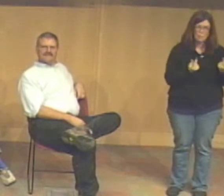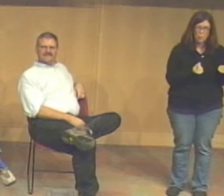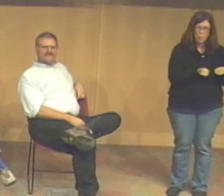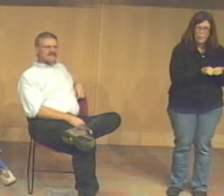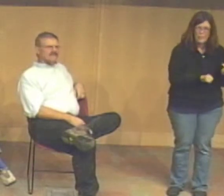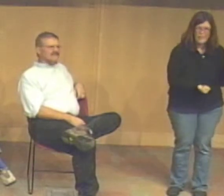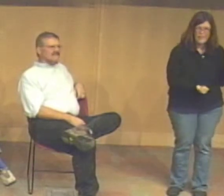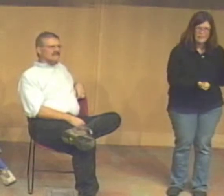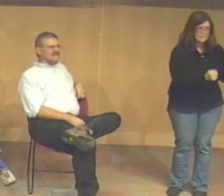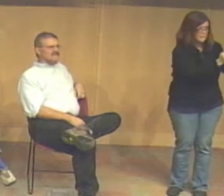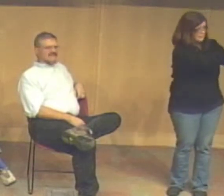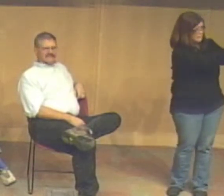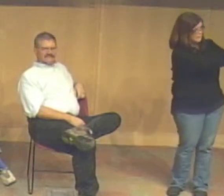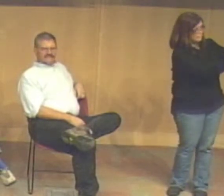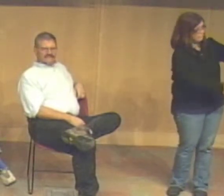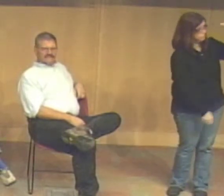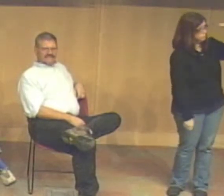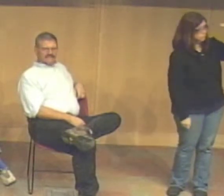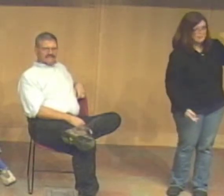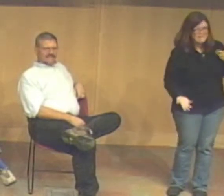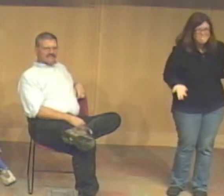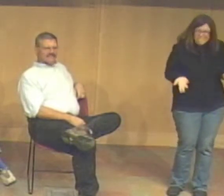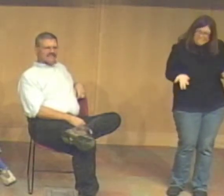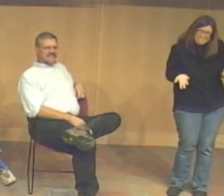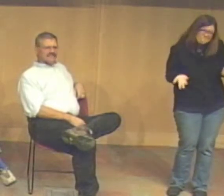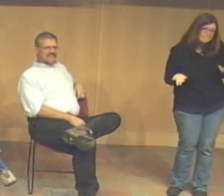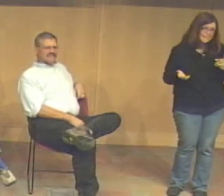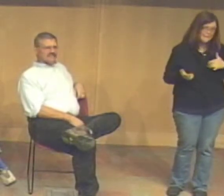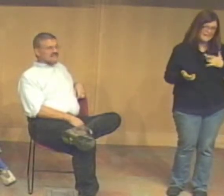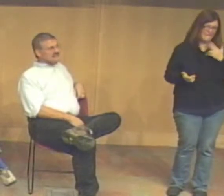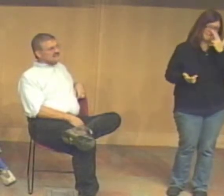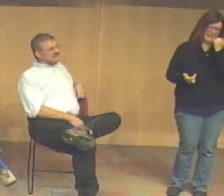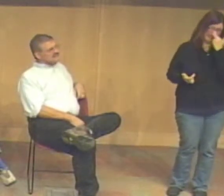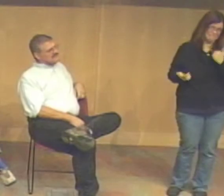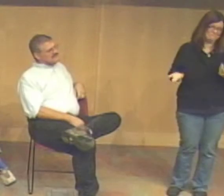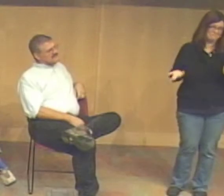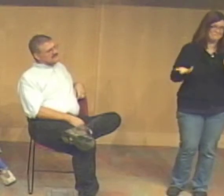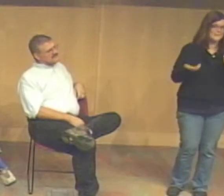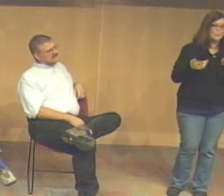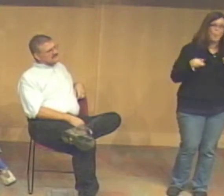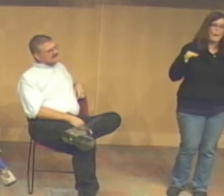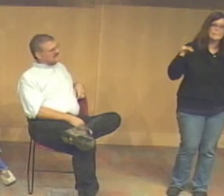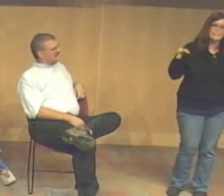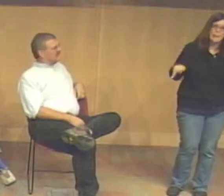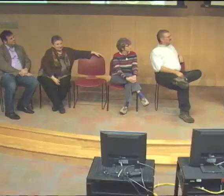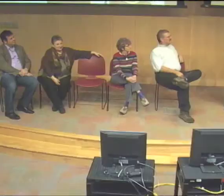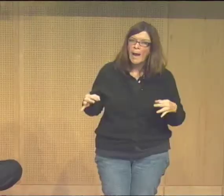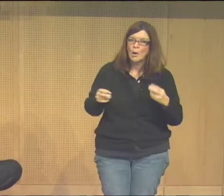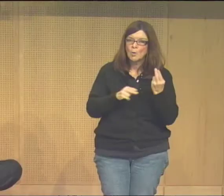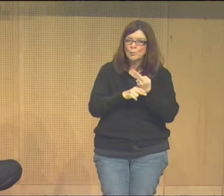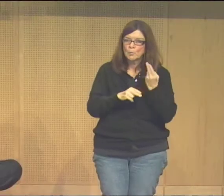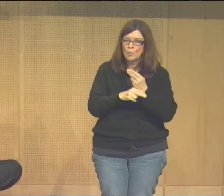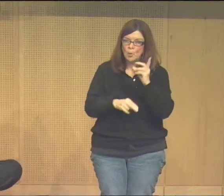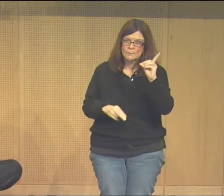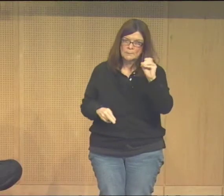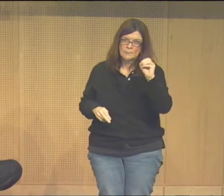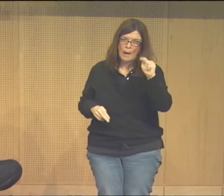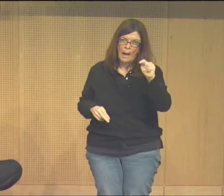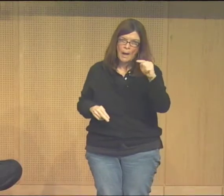I have done them before. But, you know, there I am just staring out at myself. And it feels kind of funny. So I thought, how am I going to do one if I really want to do an